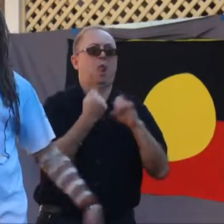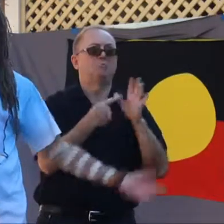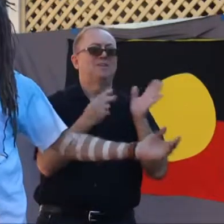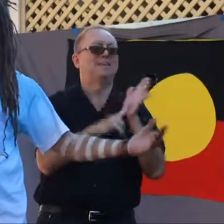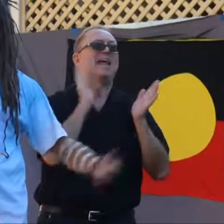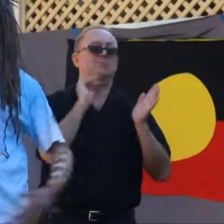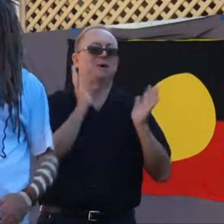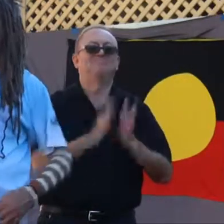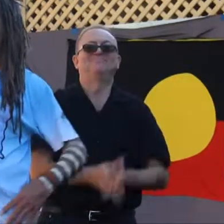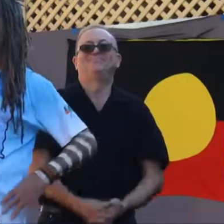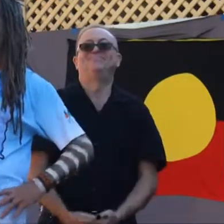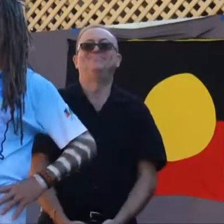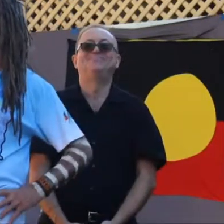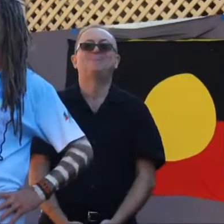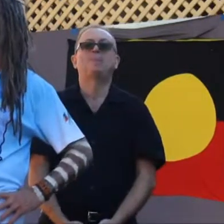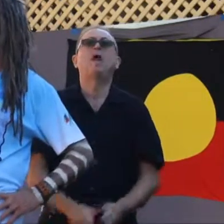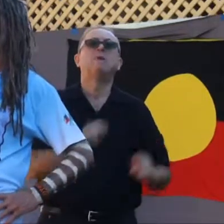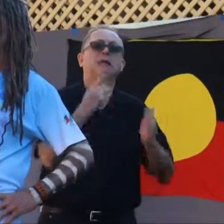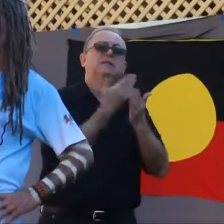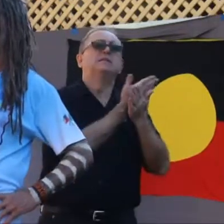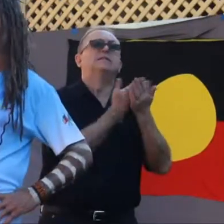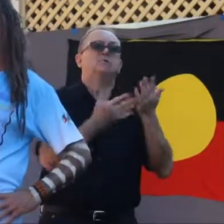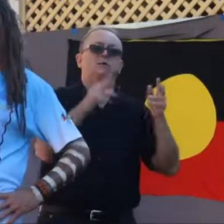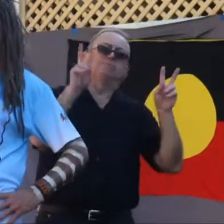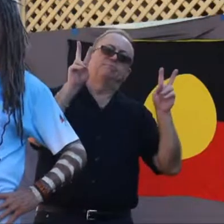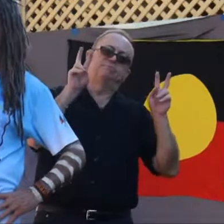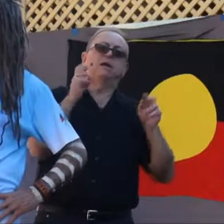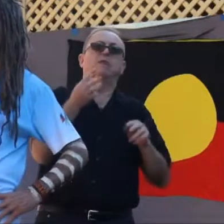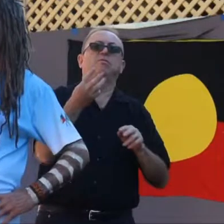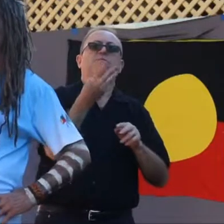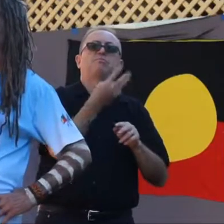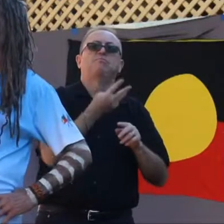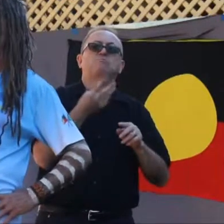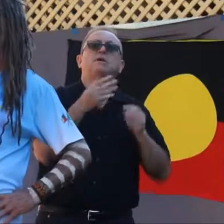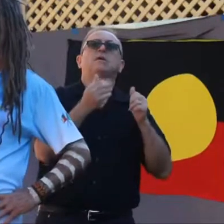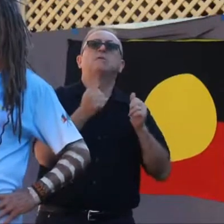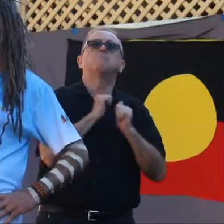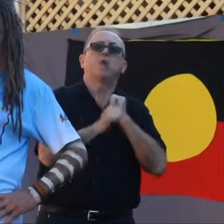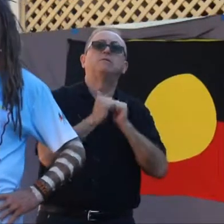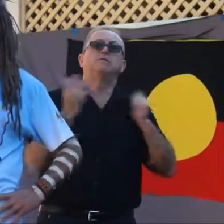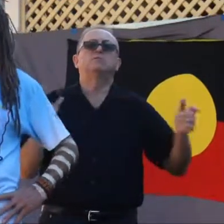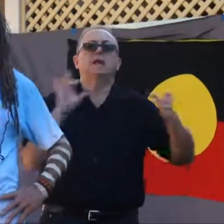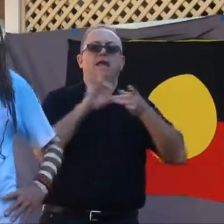But there, that is a, create the story of our three brothers as we, as we connect to our great big nation, the Bundjalung nation, Yoay.